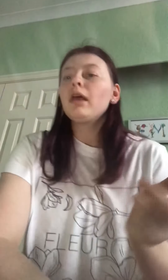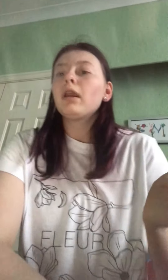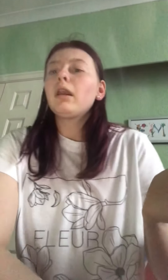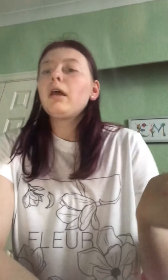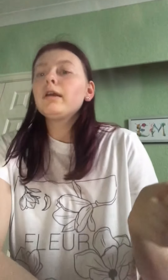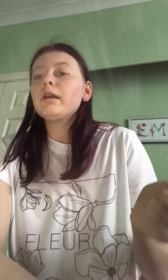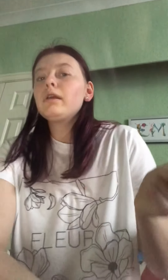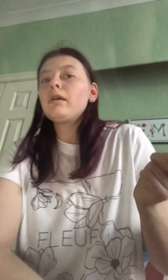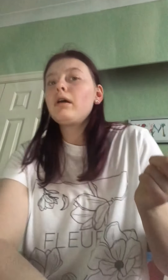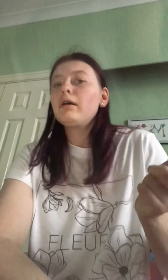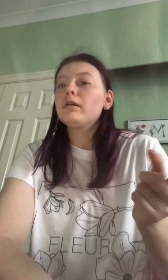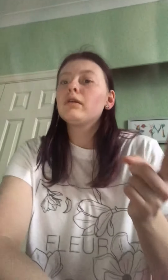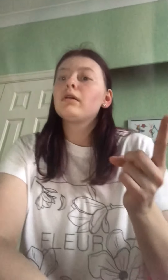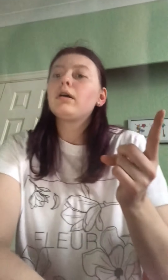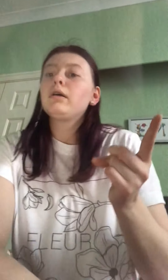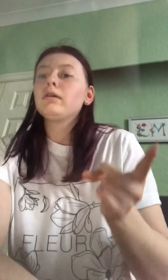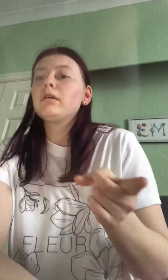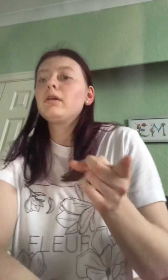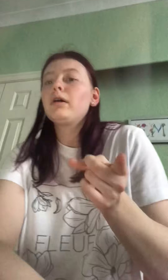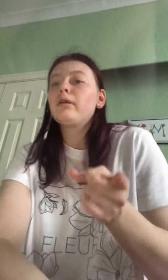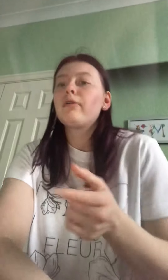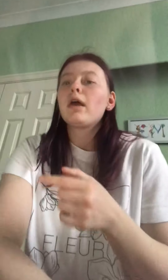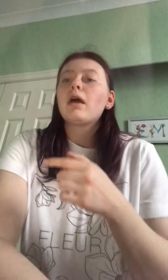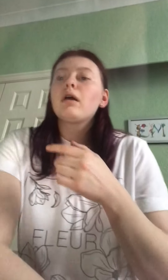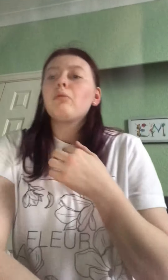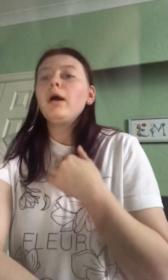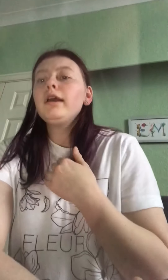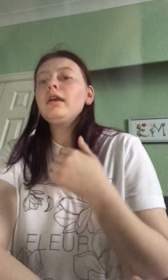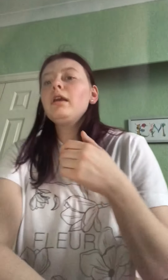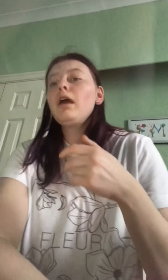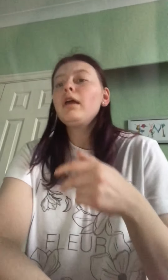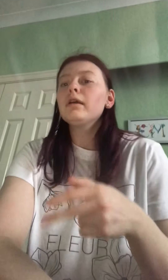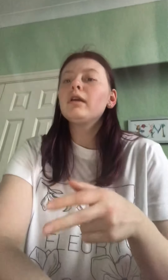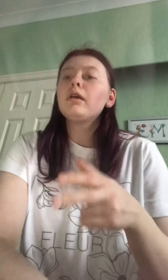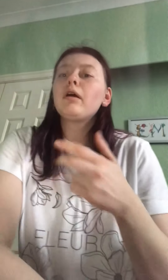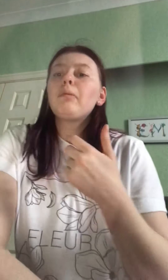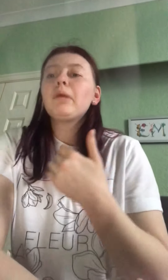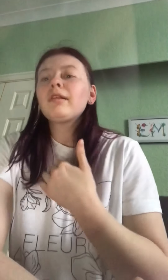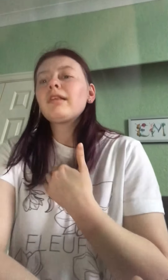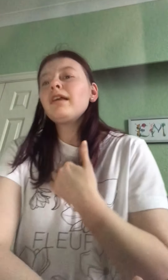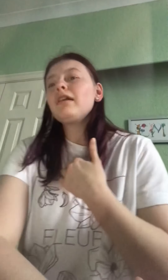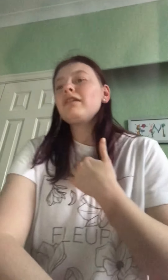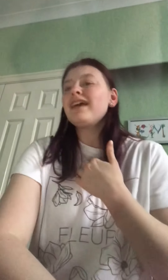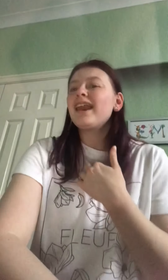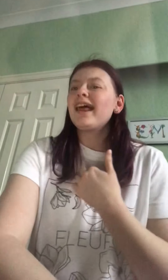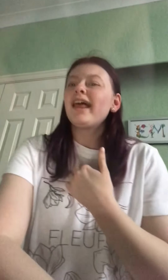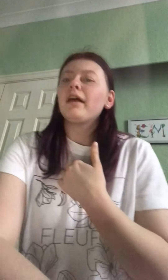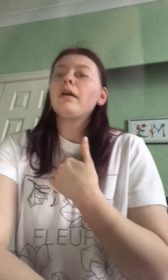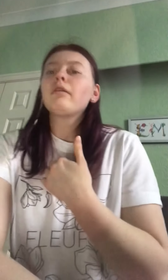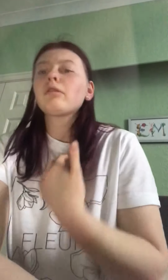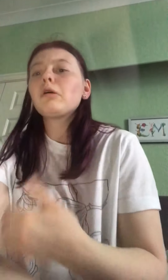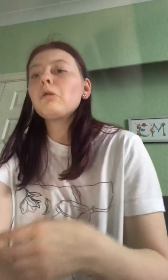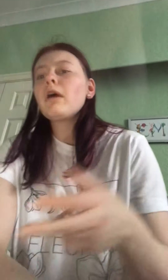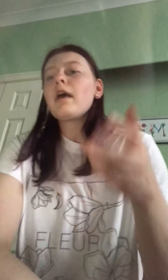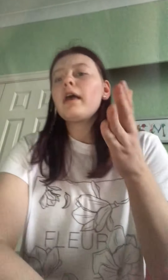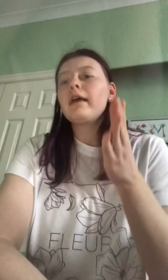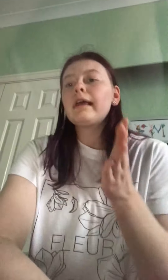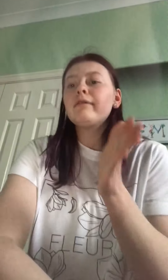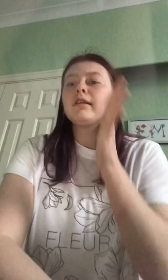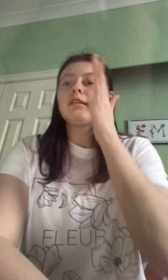life, why I am such an asshole, everything